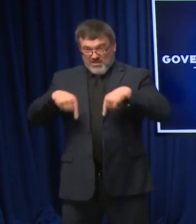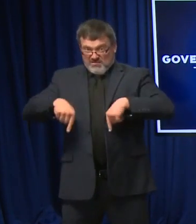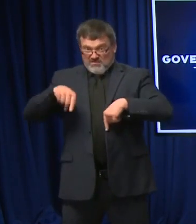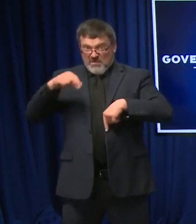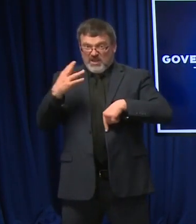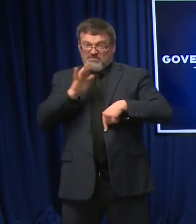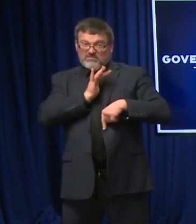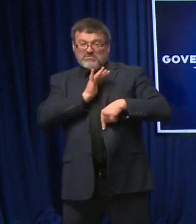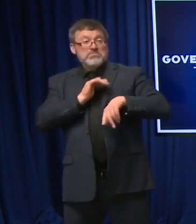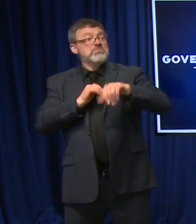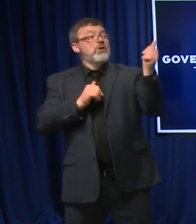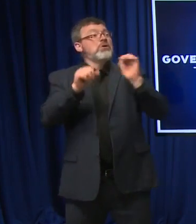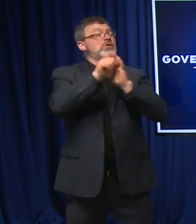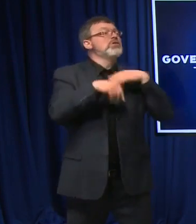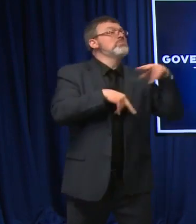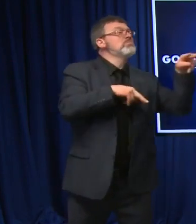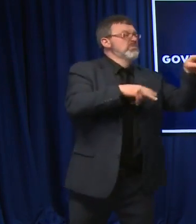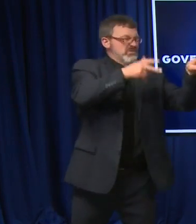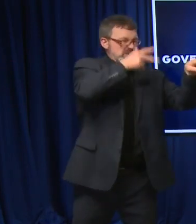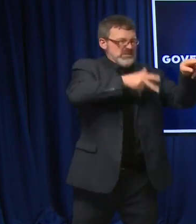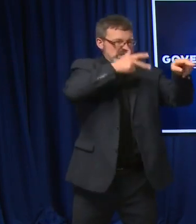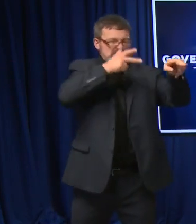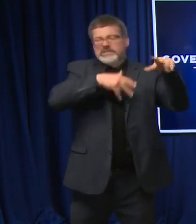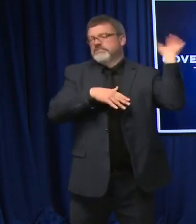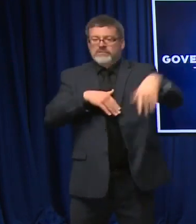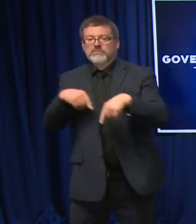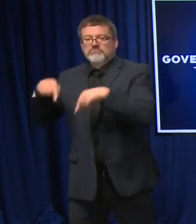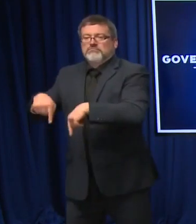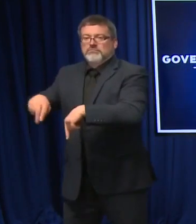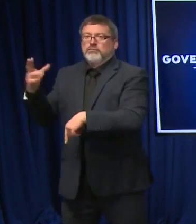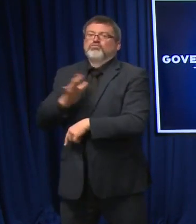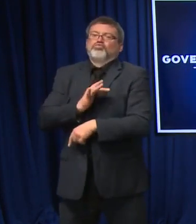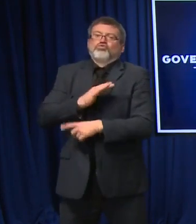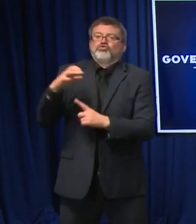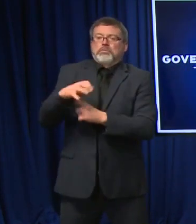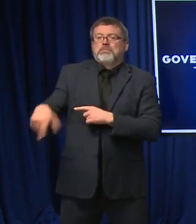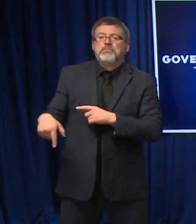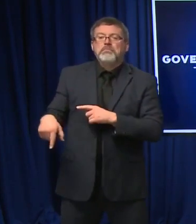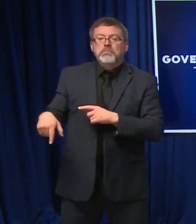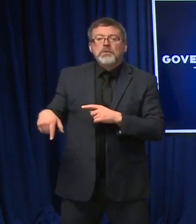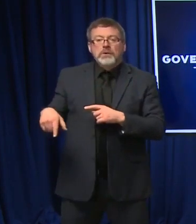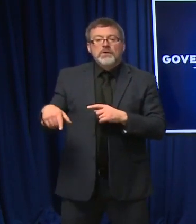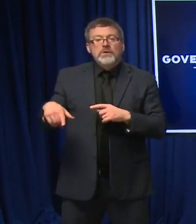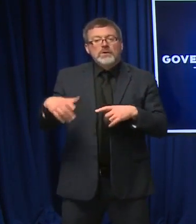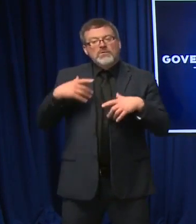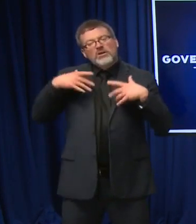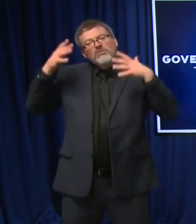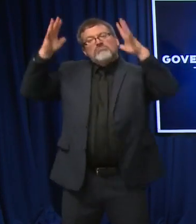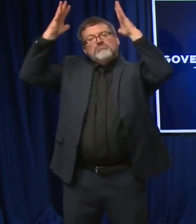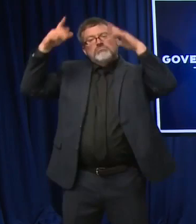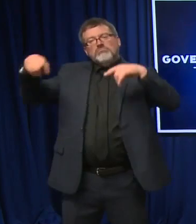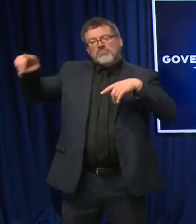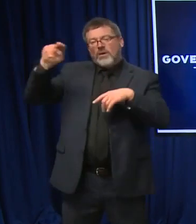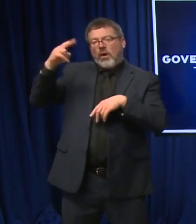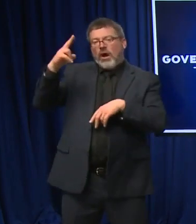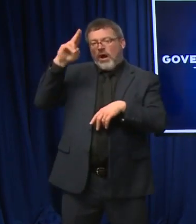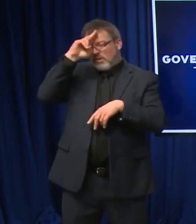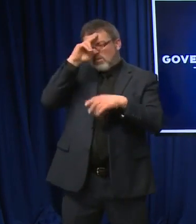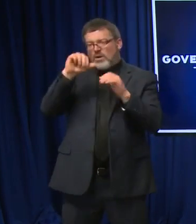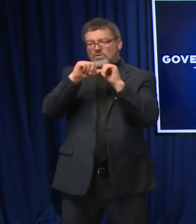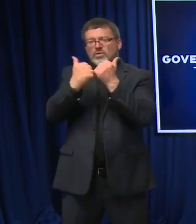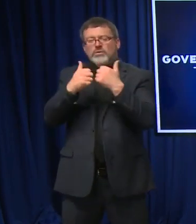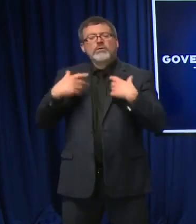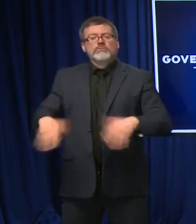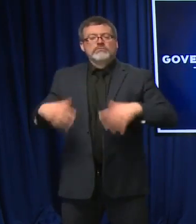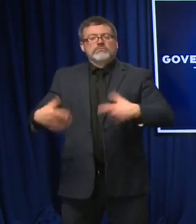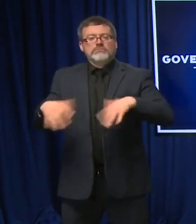team effort and I commend them, the hospital association, for working well in terms of keeping the whole group together. Even though we might have smaller critical access